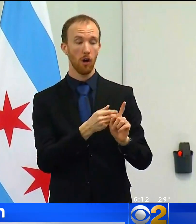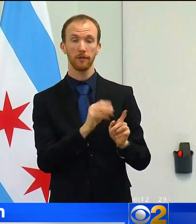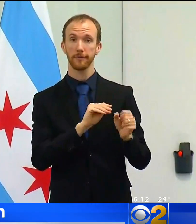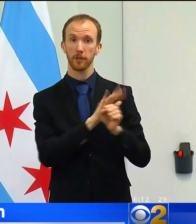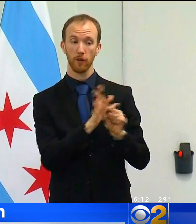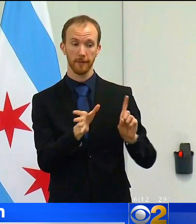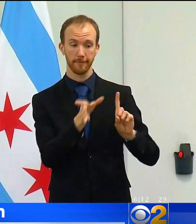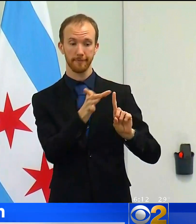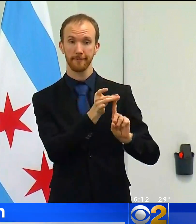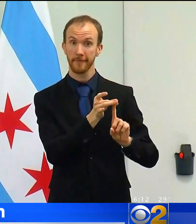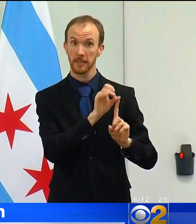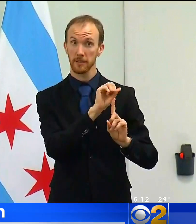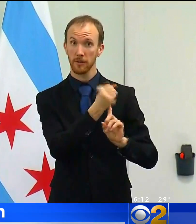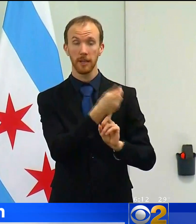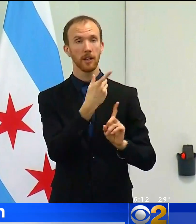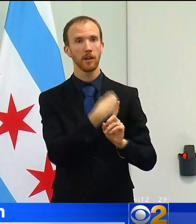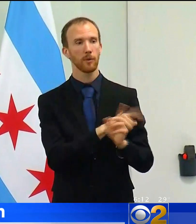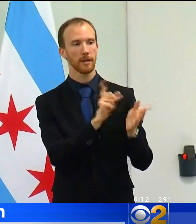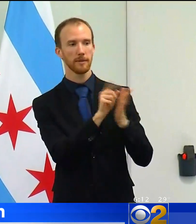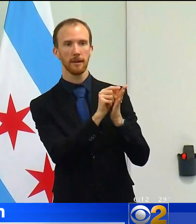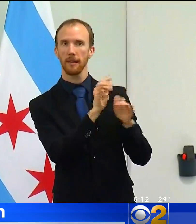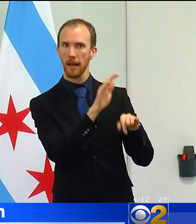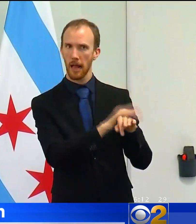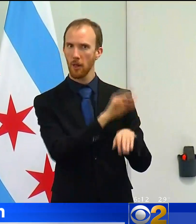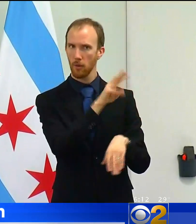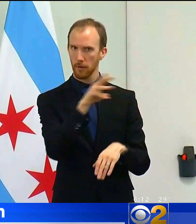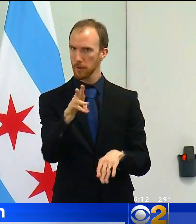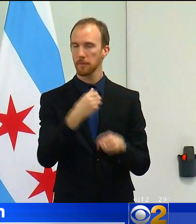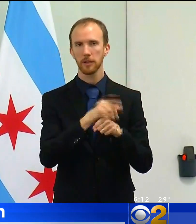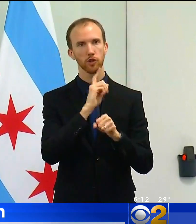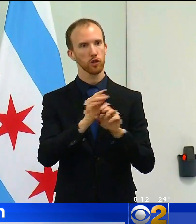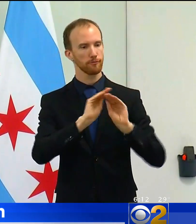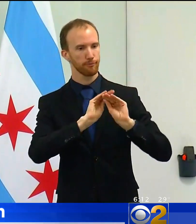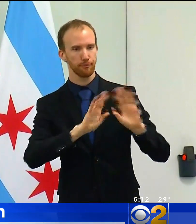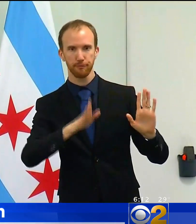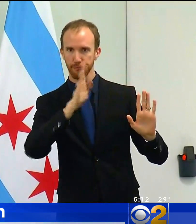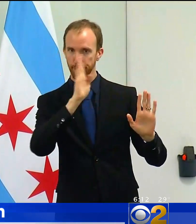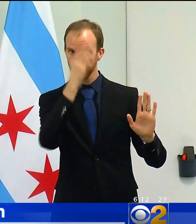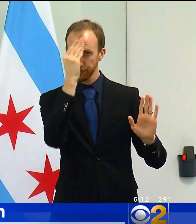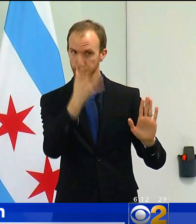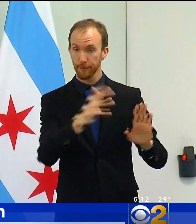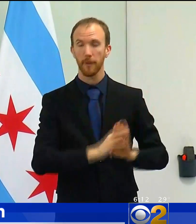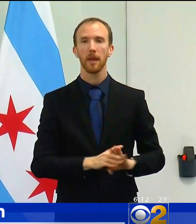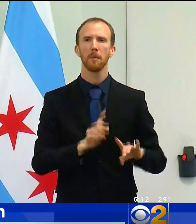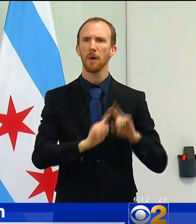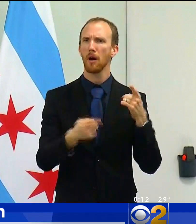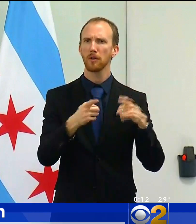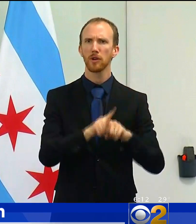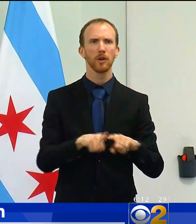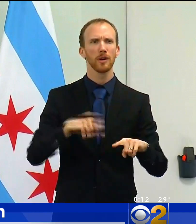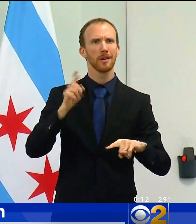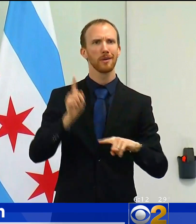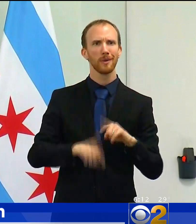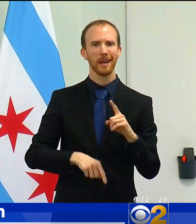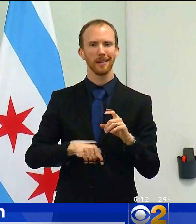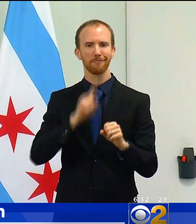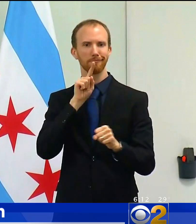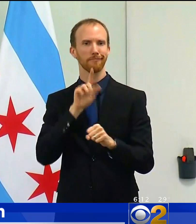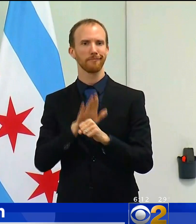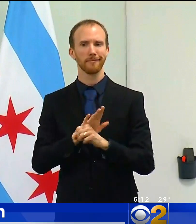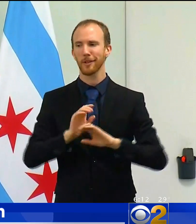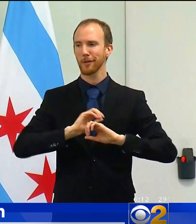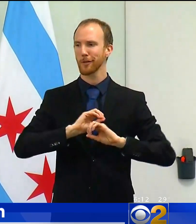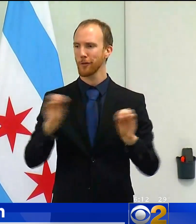on the CPS website to ensure transparency. But what I would also say about that is we can't guarantee a COVID free environment.